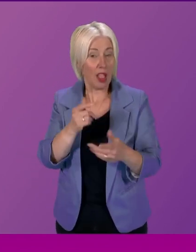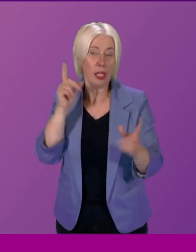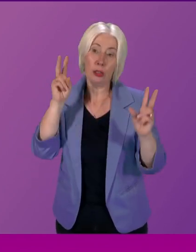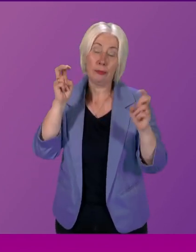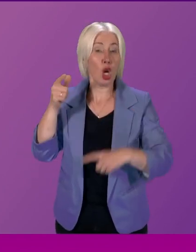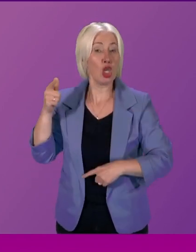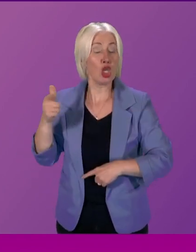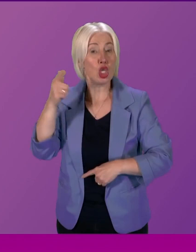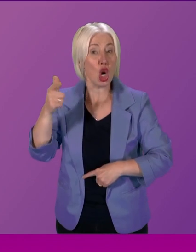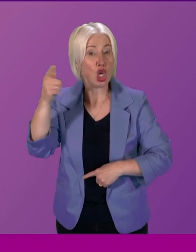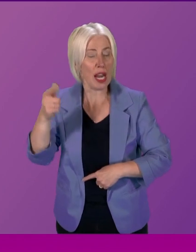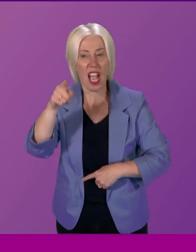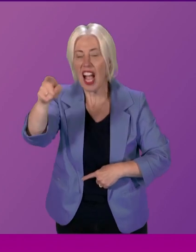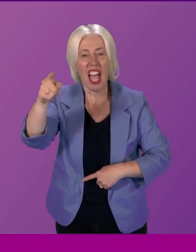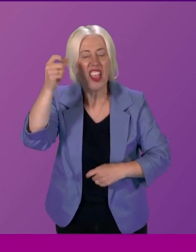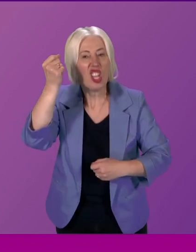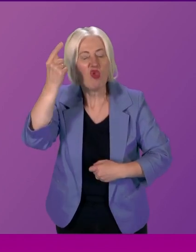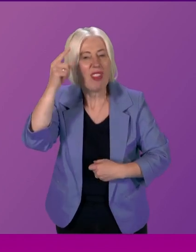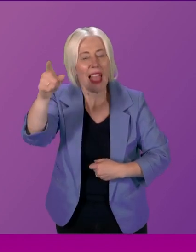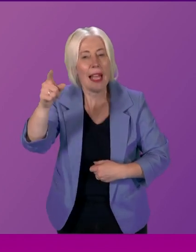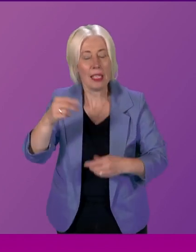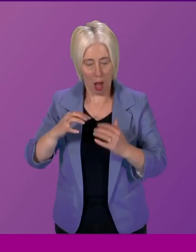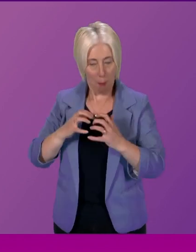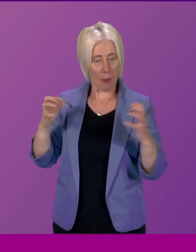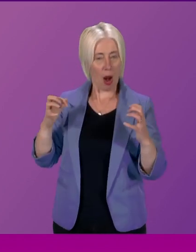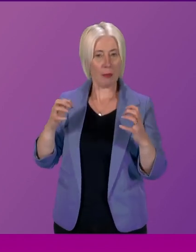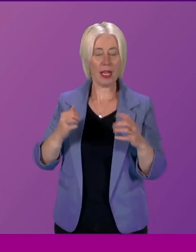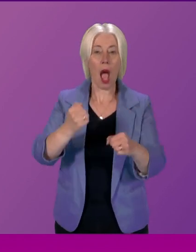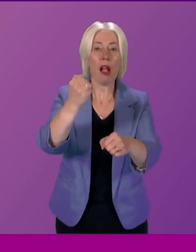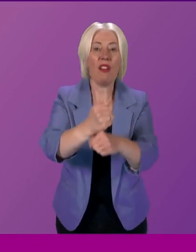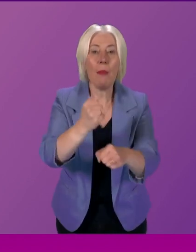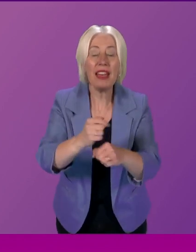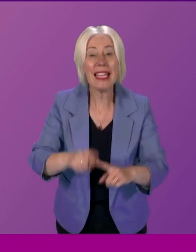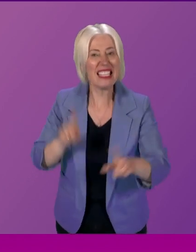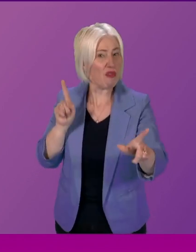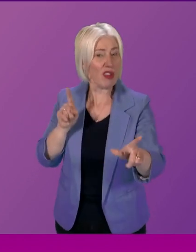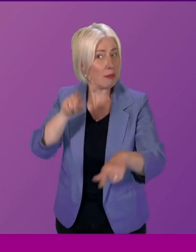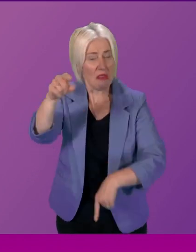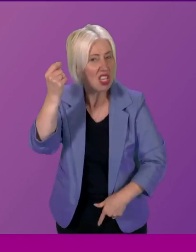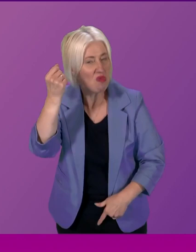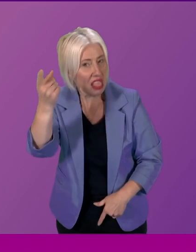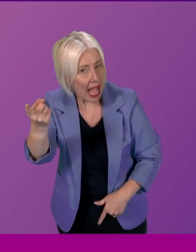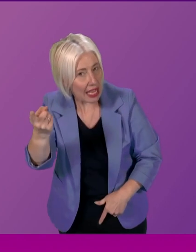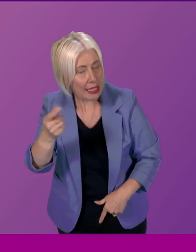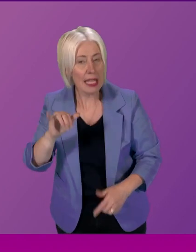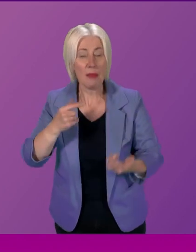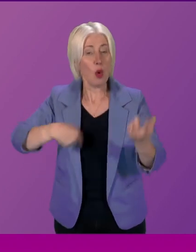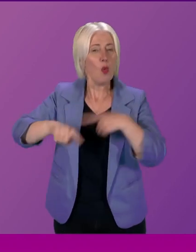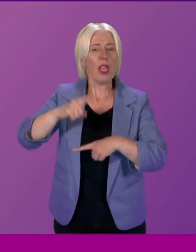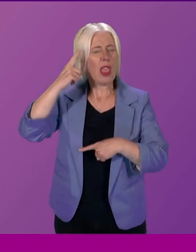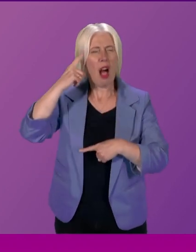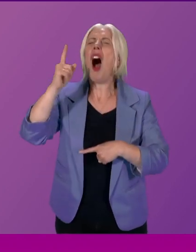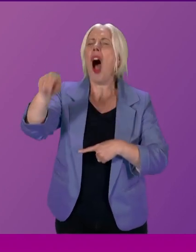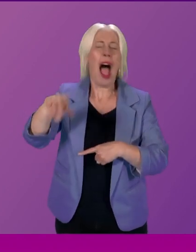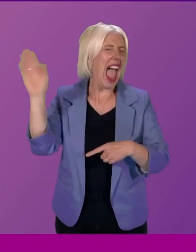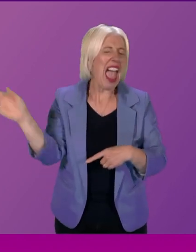realise there was a difference between parliament and government. And I think we very often overestimate the public's understanding of the